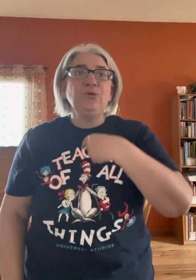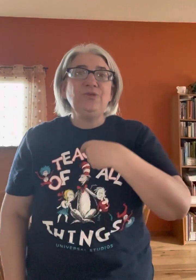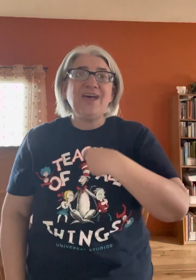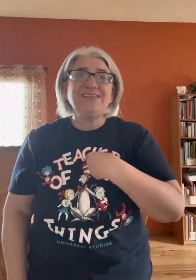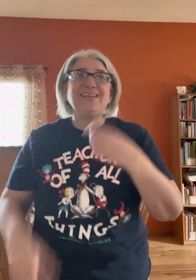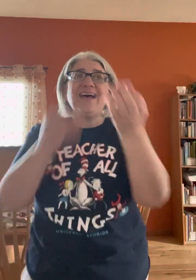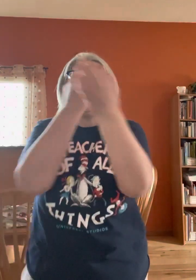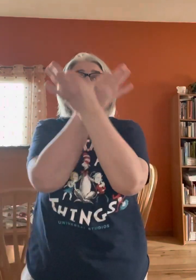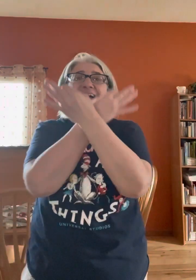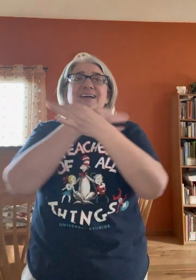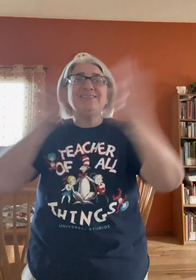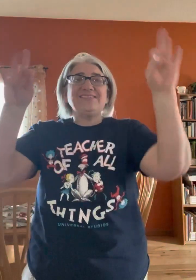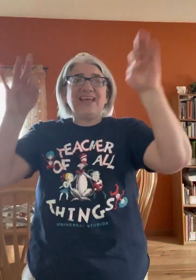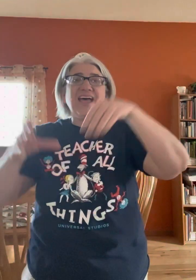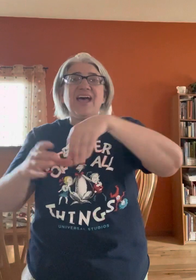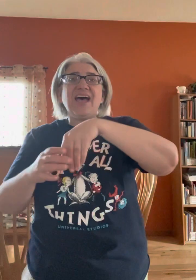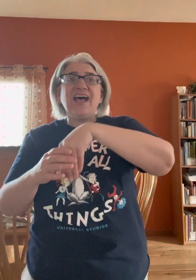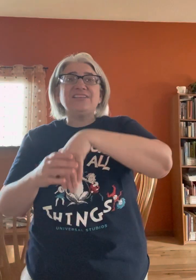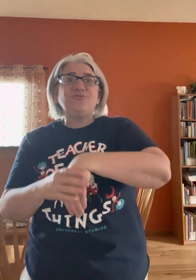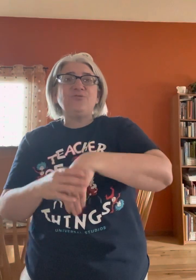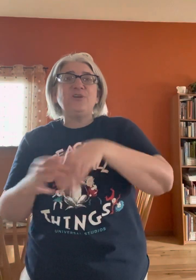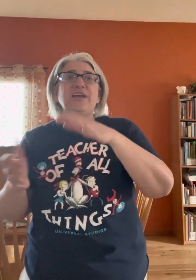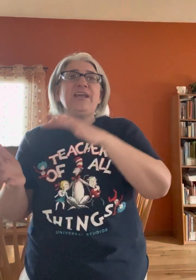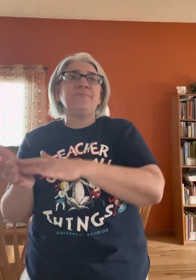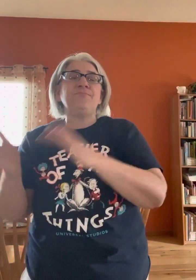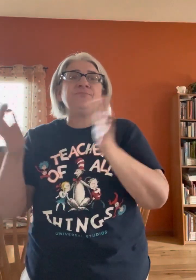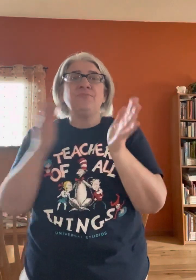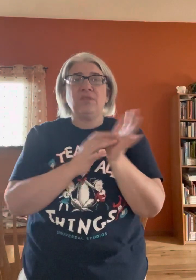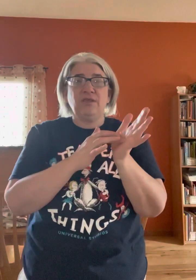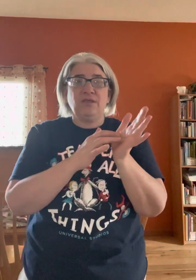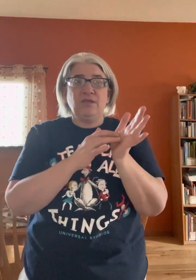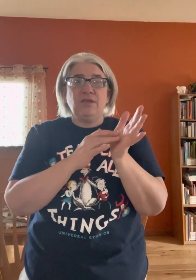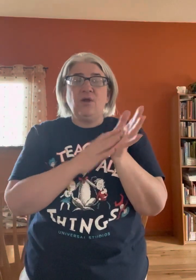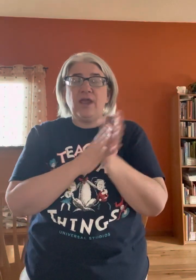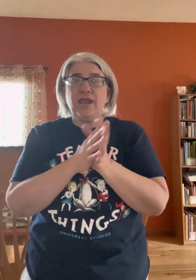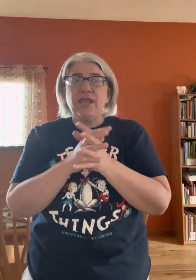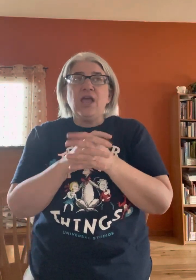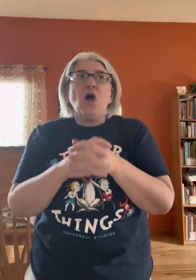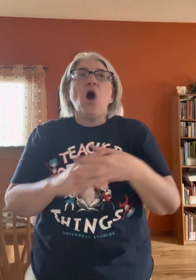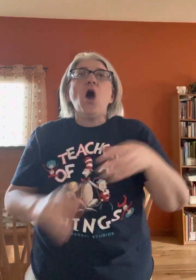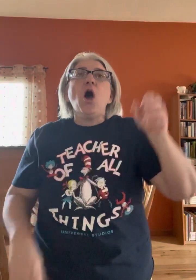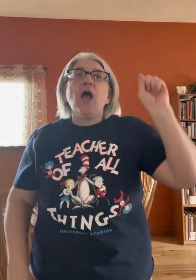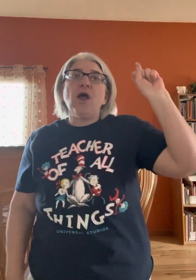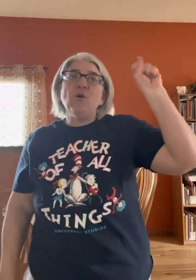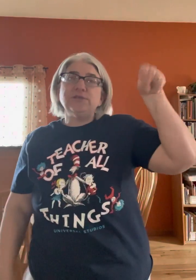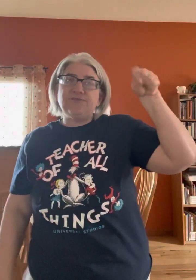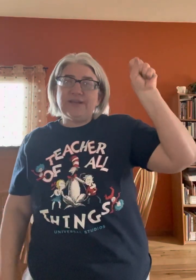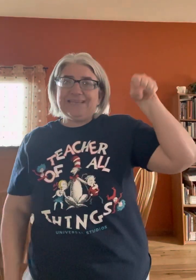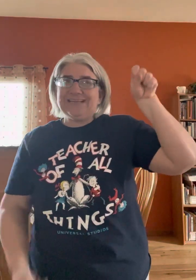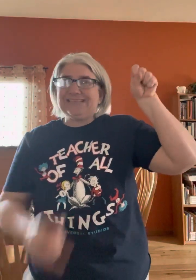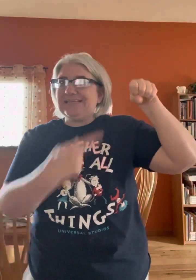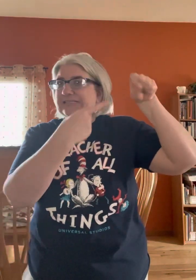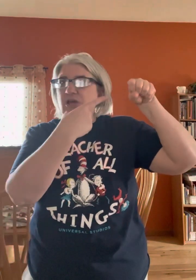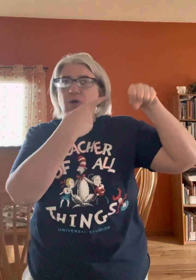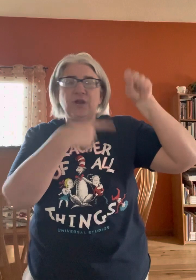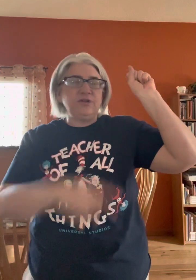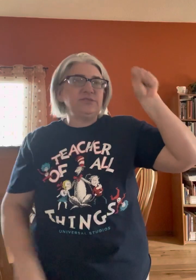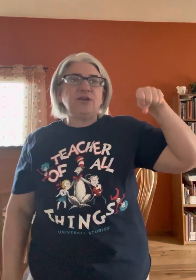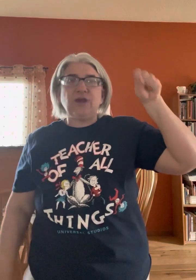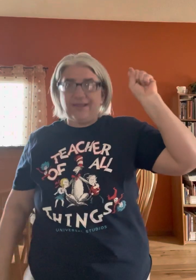the sun sets free. All right? Always free indeed is easy. All we're going to do is nod our head